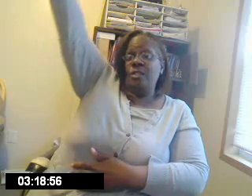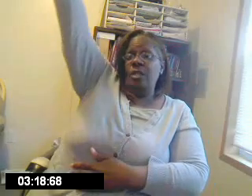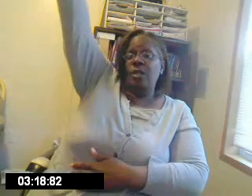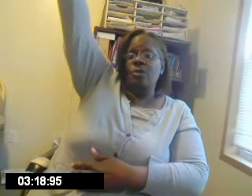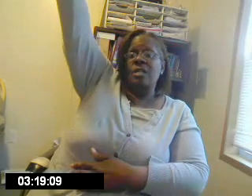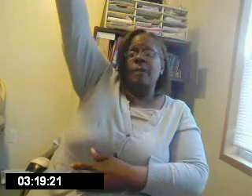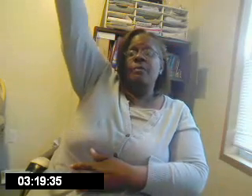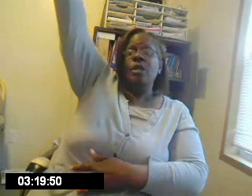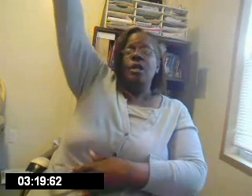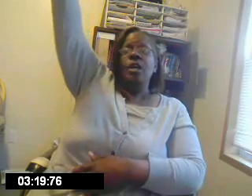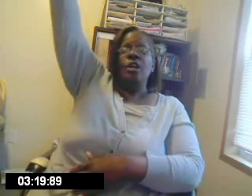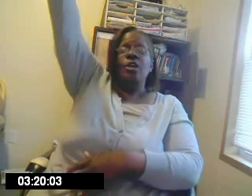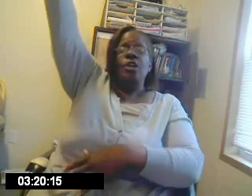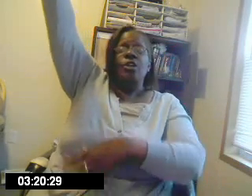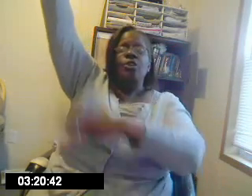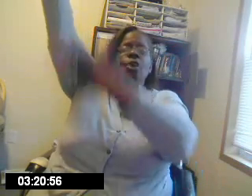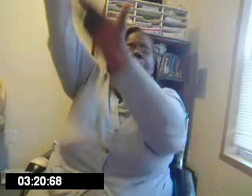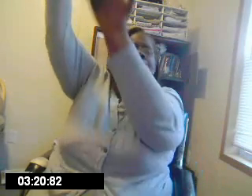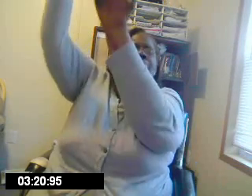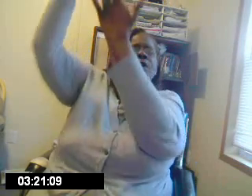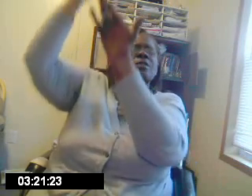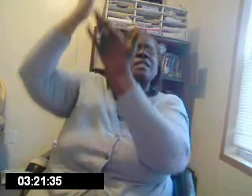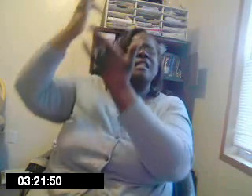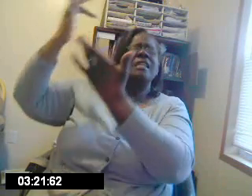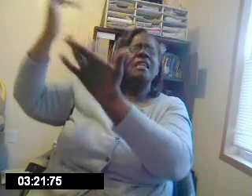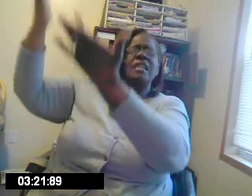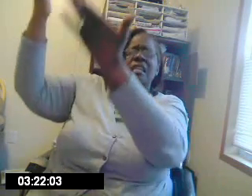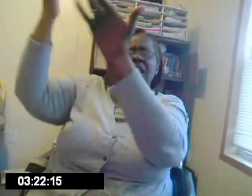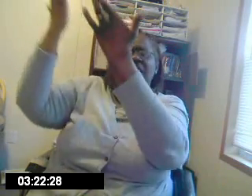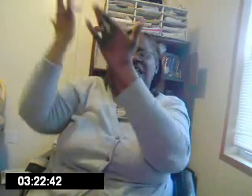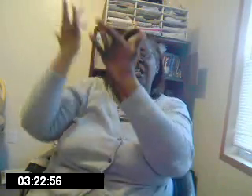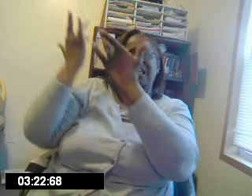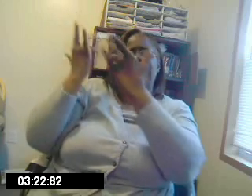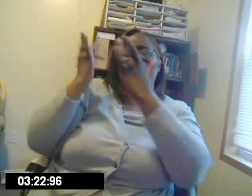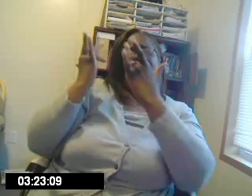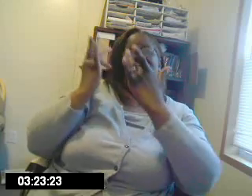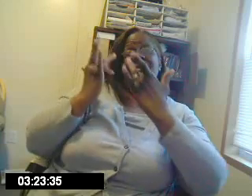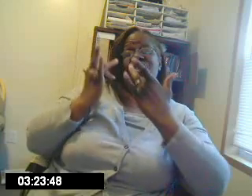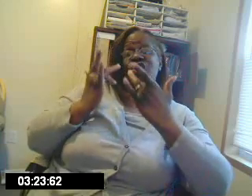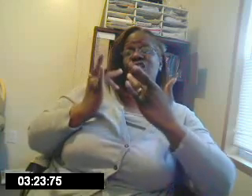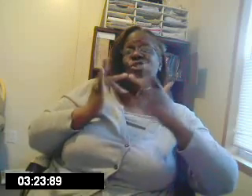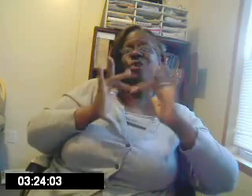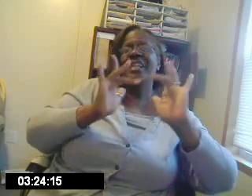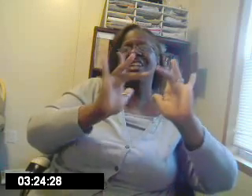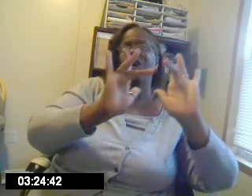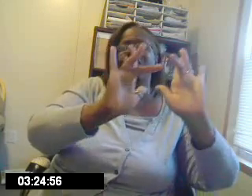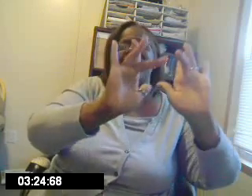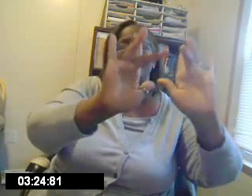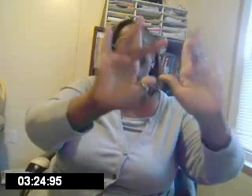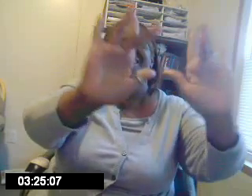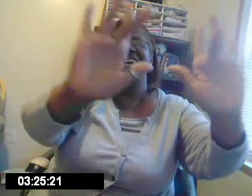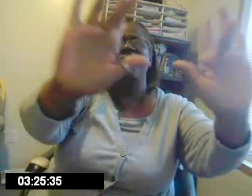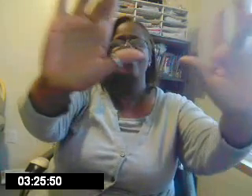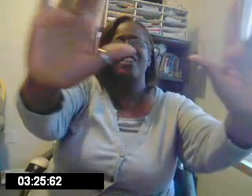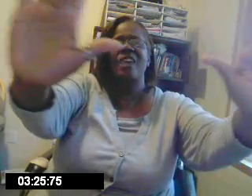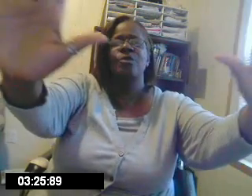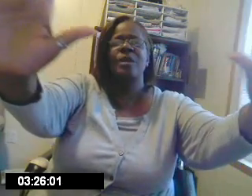It goes up. Your mercy comes to you and it goes out to the of. Everyone